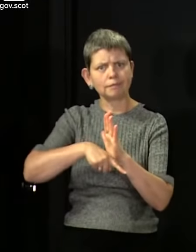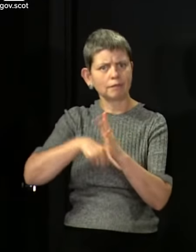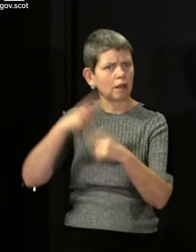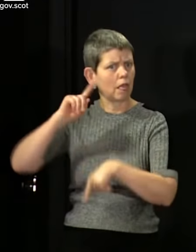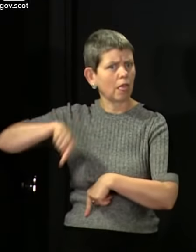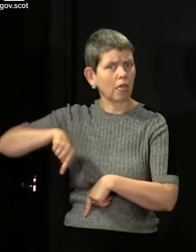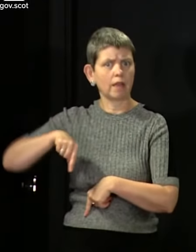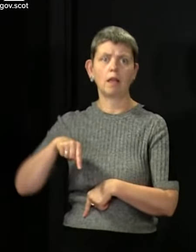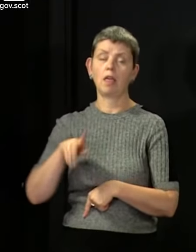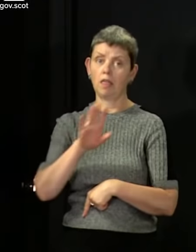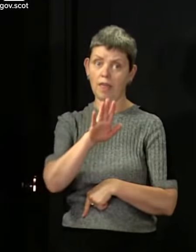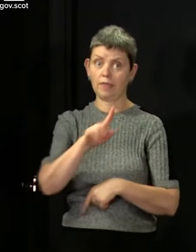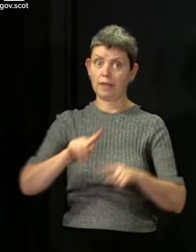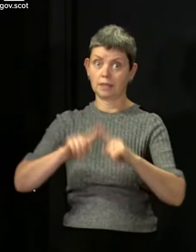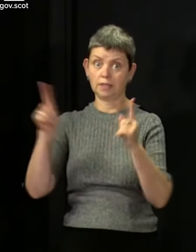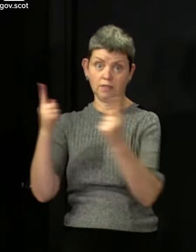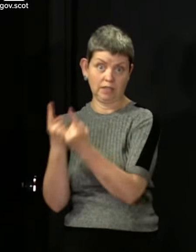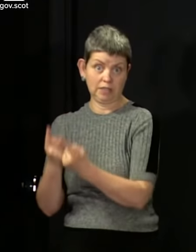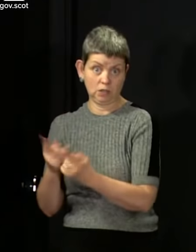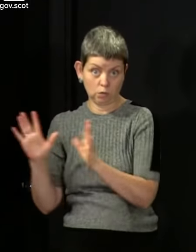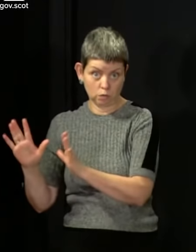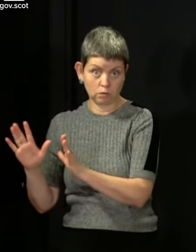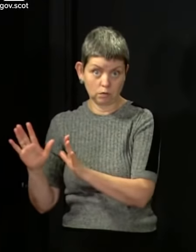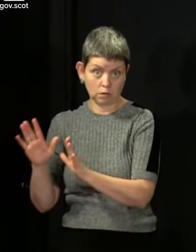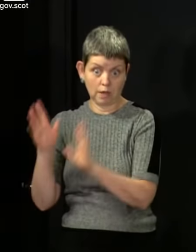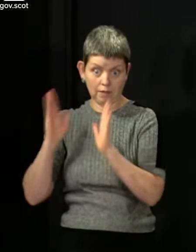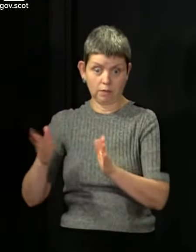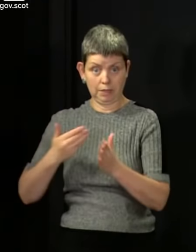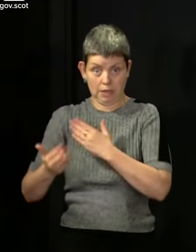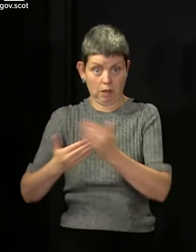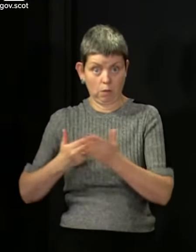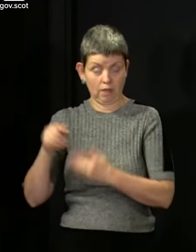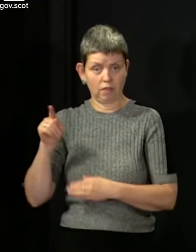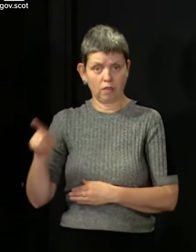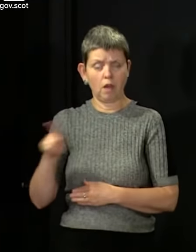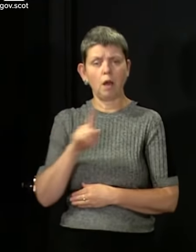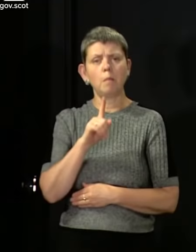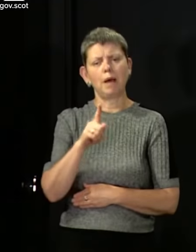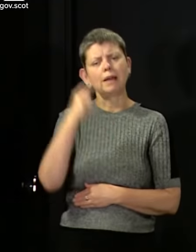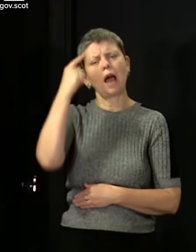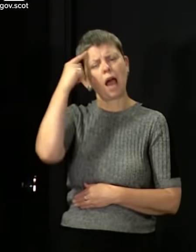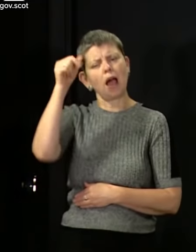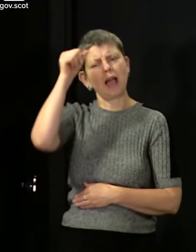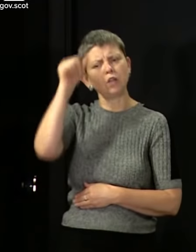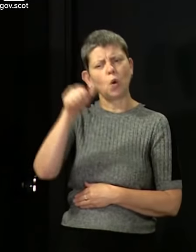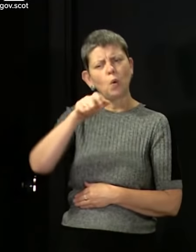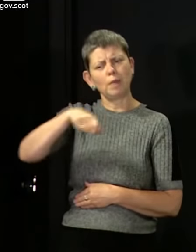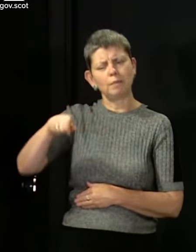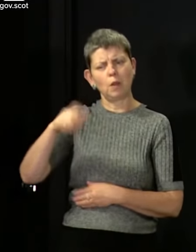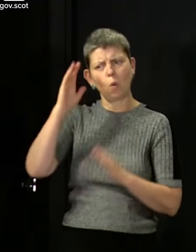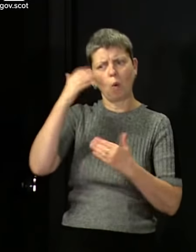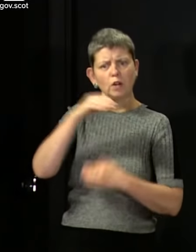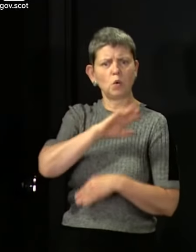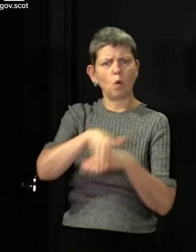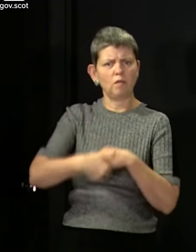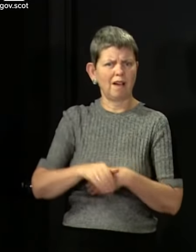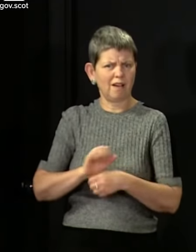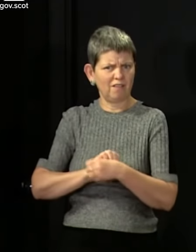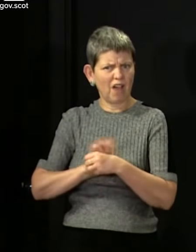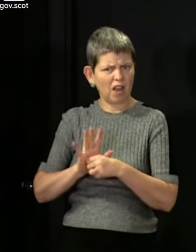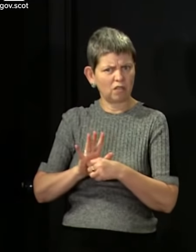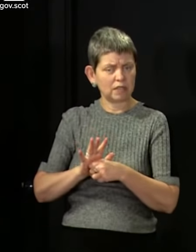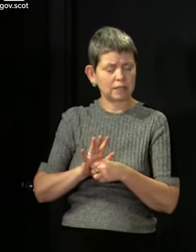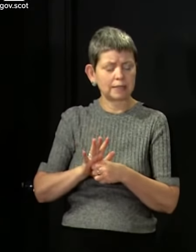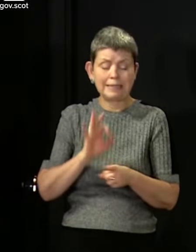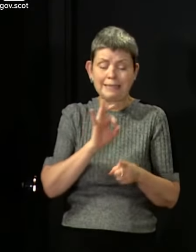that side of it almost regardless of coronavirus. But clearly, people's concerns are heightened because of that. But as say, I don't know the detail